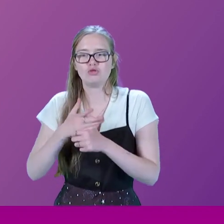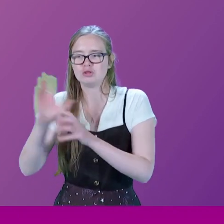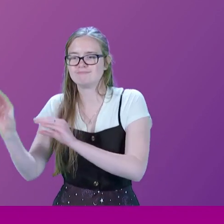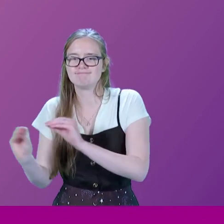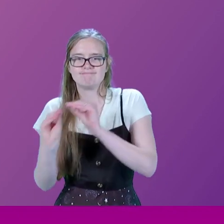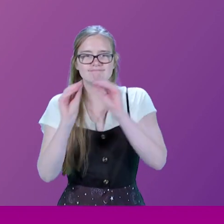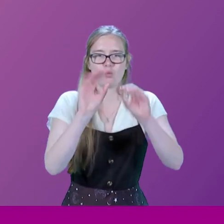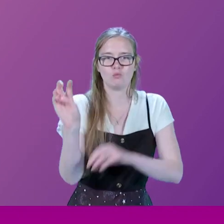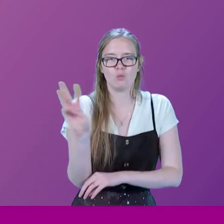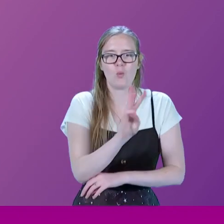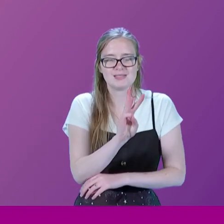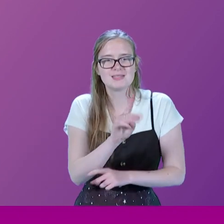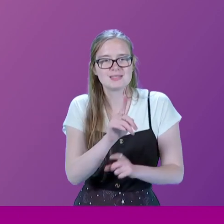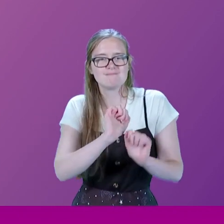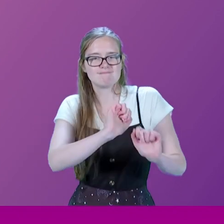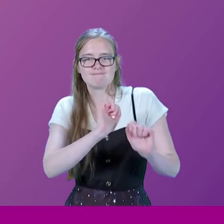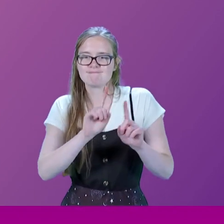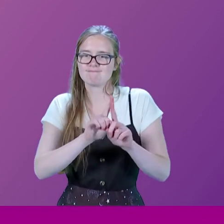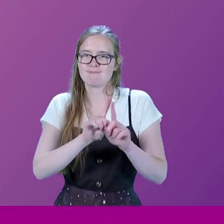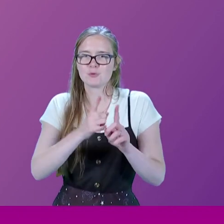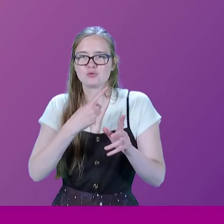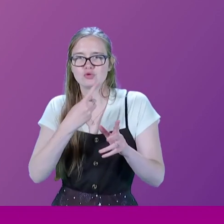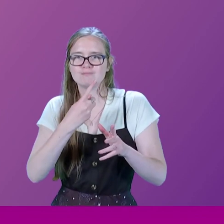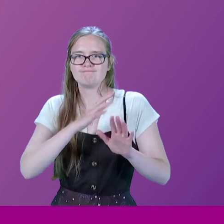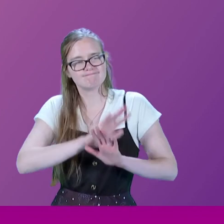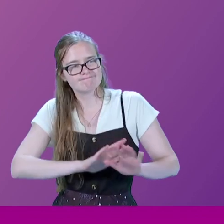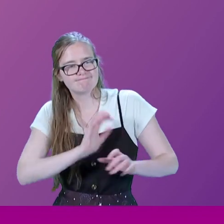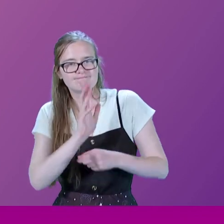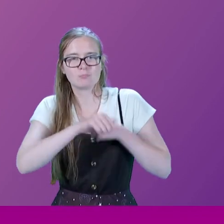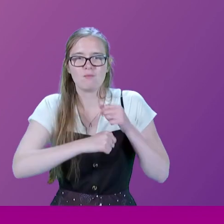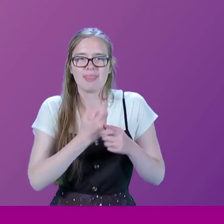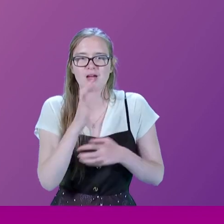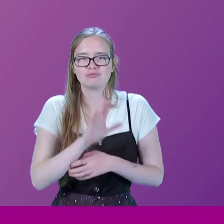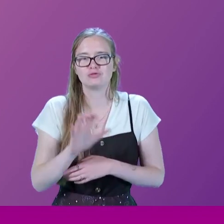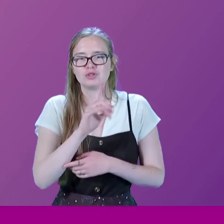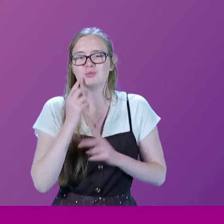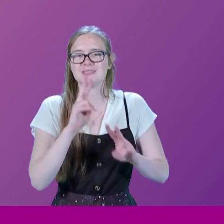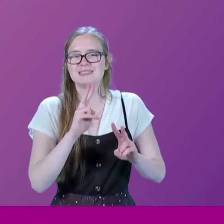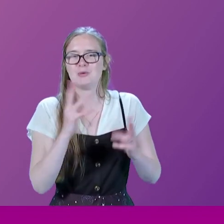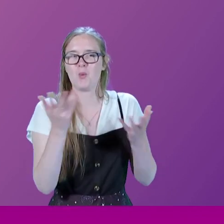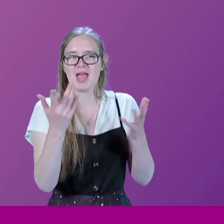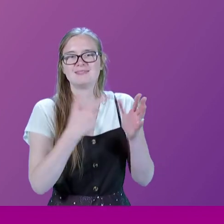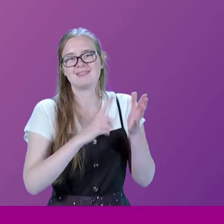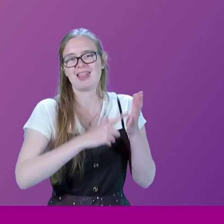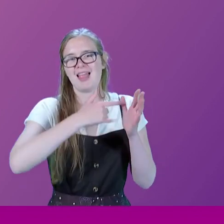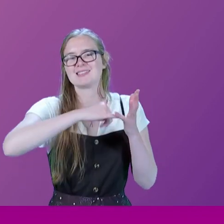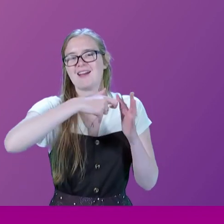to the West. And to, you know, tame that country. Well, you find that spirit still in Alaska today.